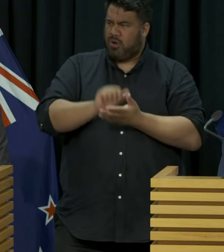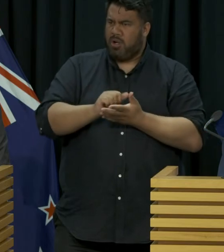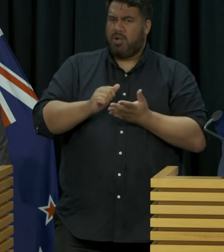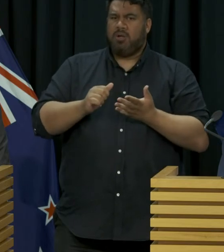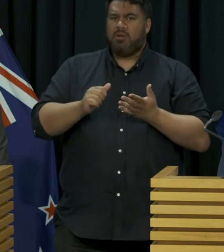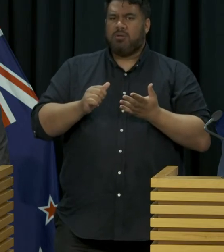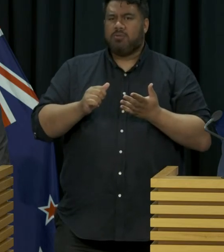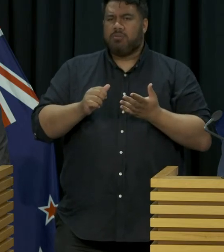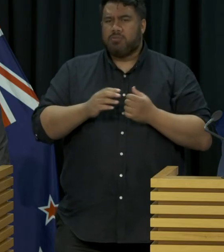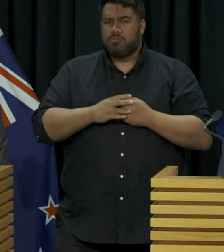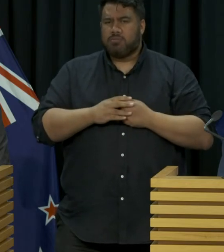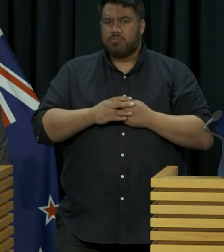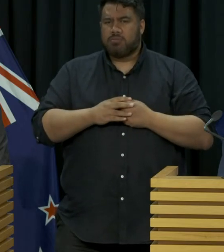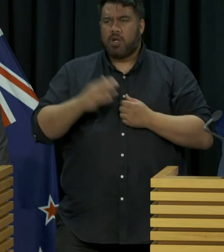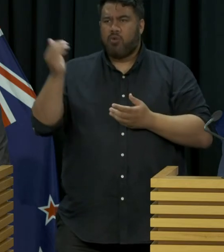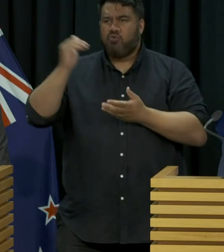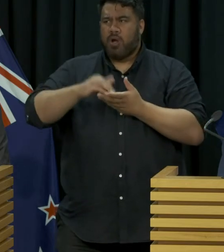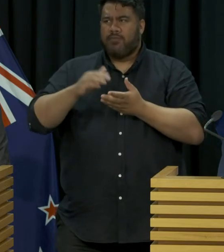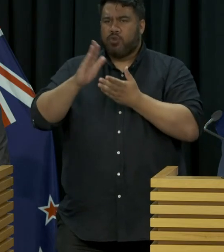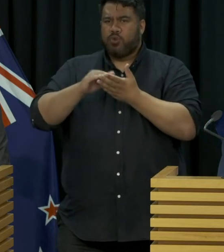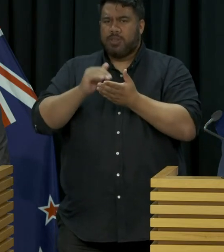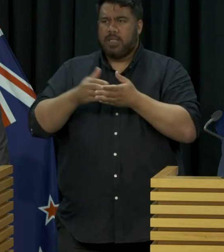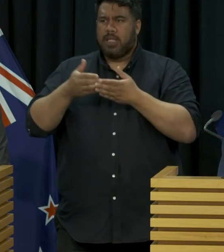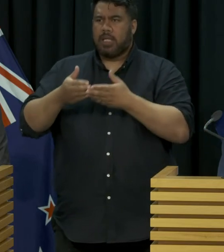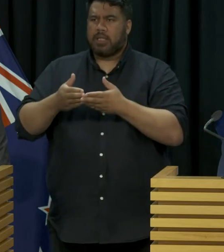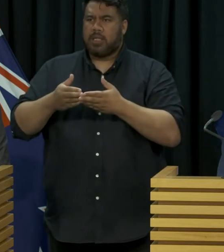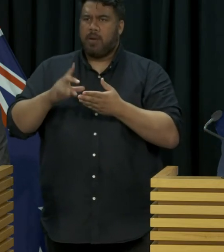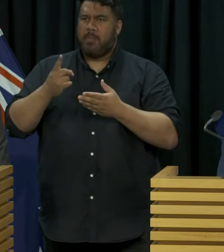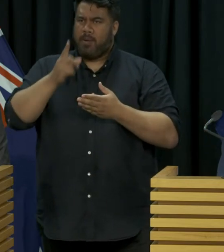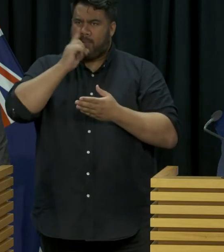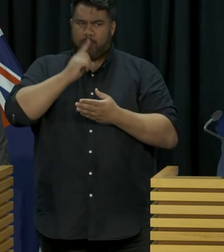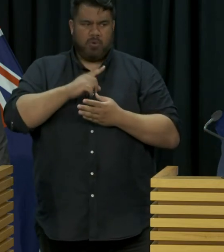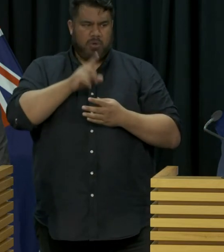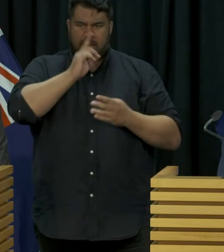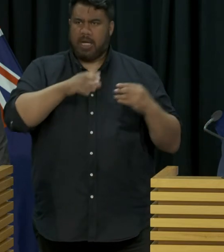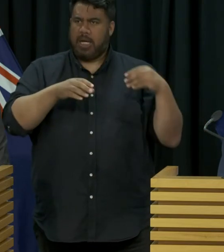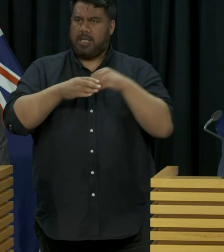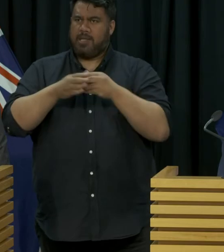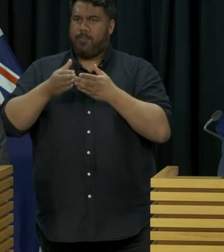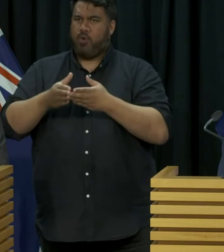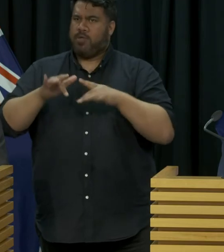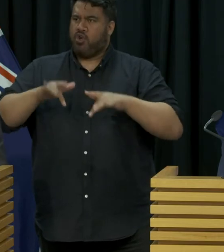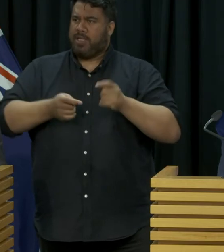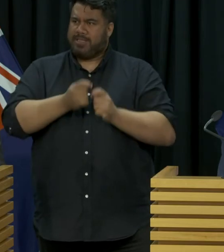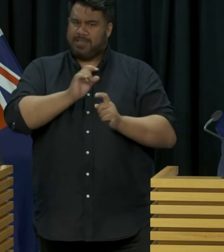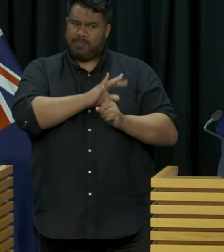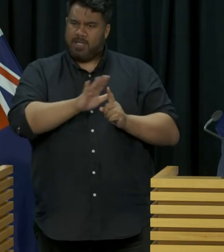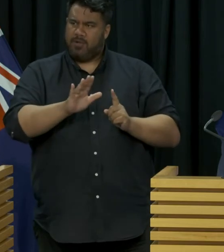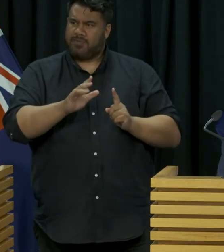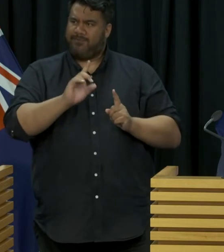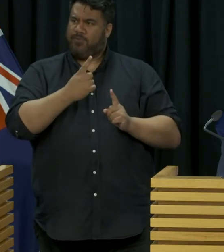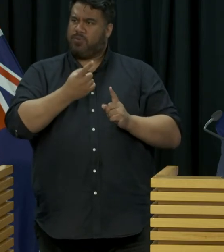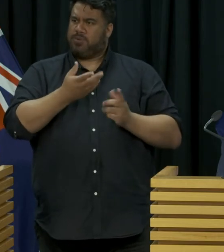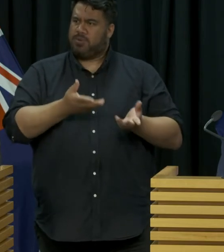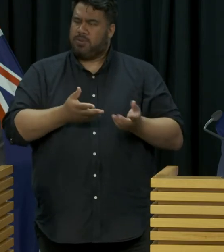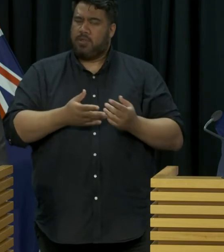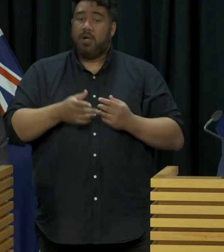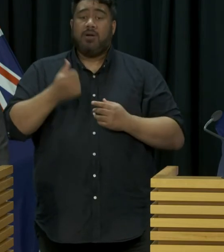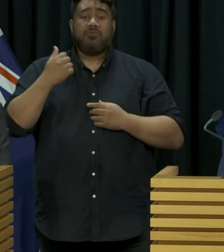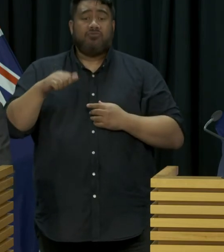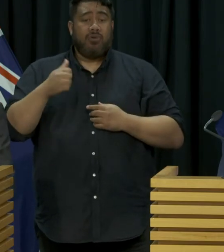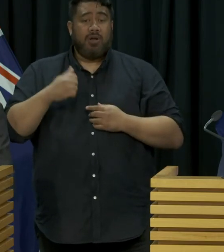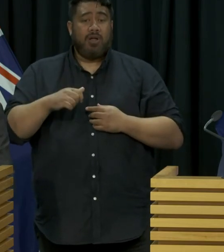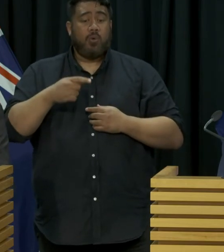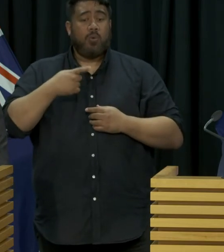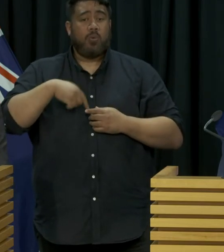fly into the country without being tested or needing to isolate before getting on their vessel. Why is this still permitted? So we've been looking at that very closely just